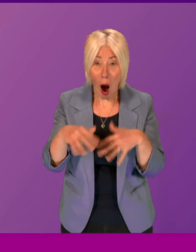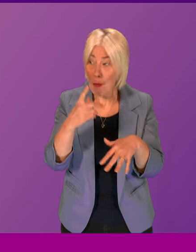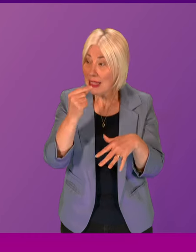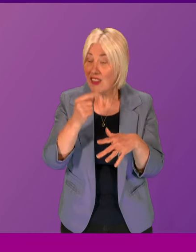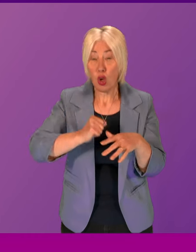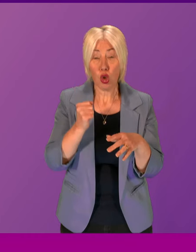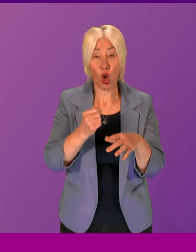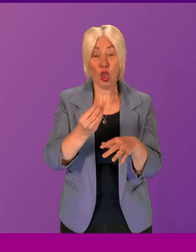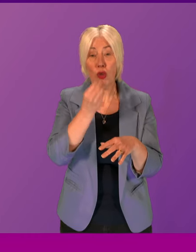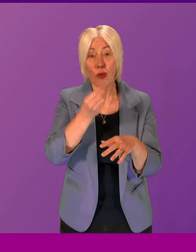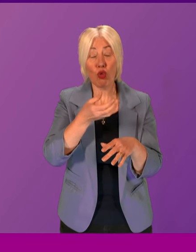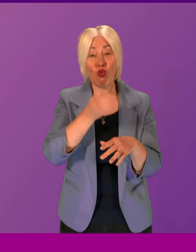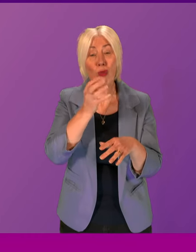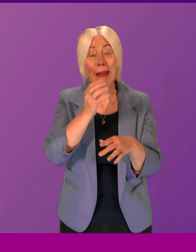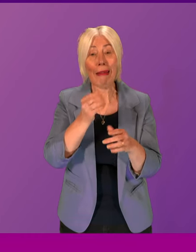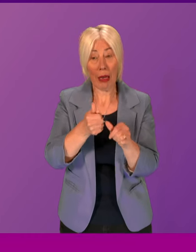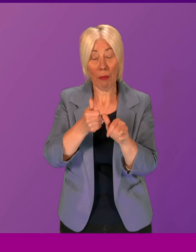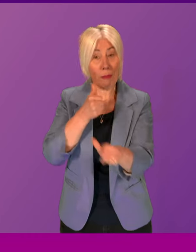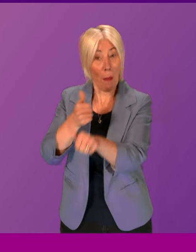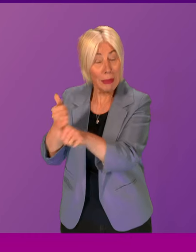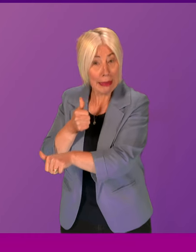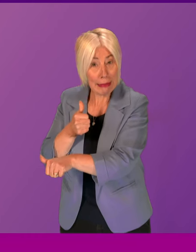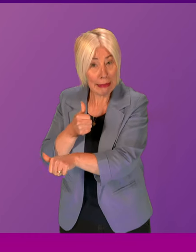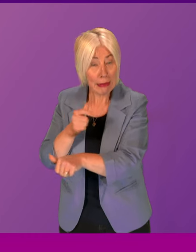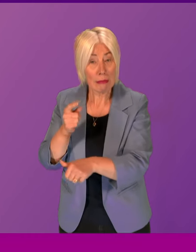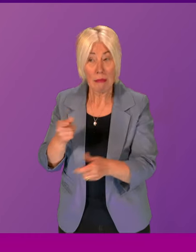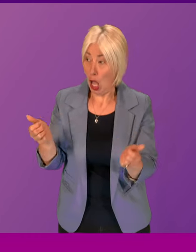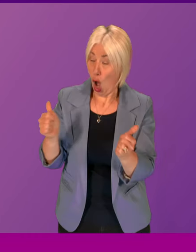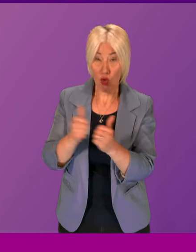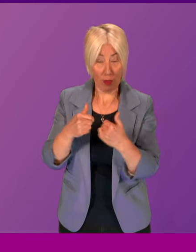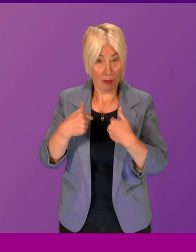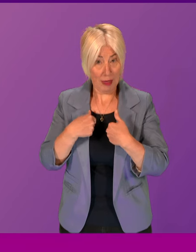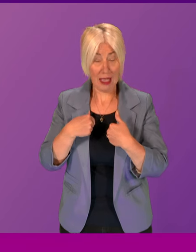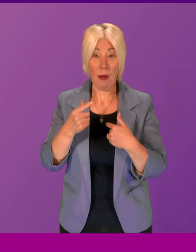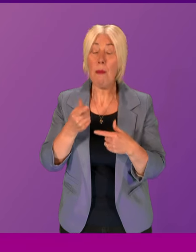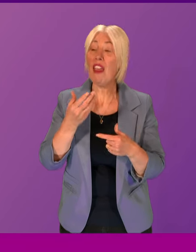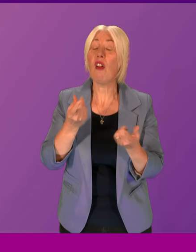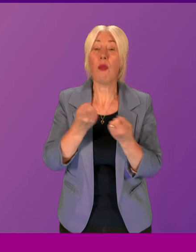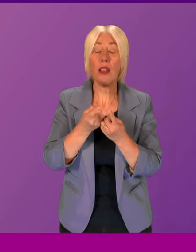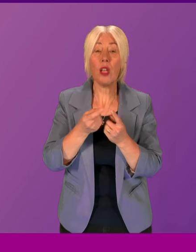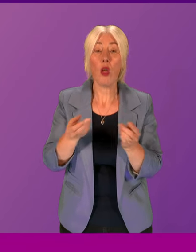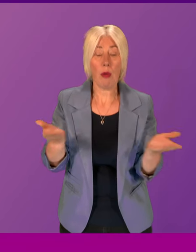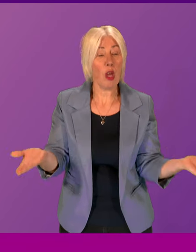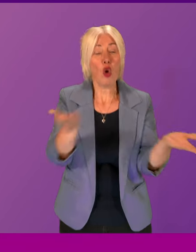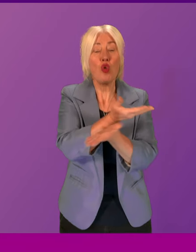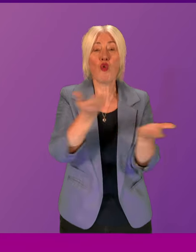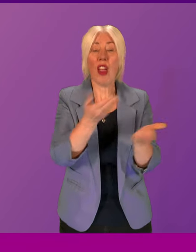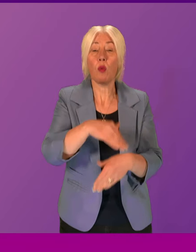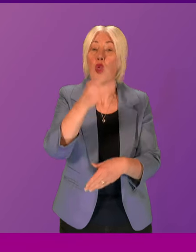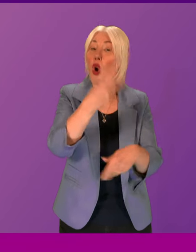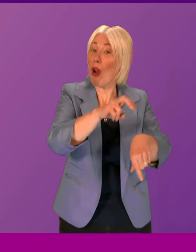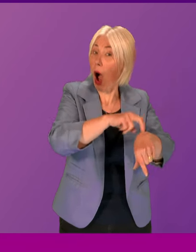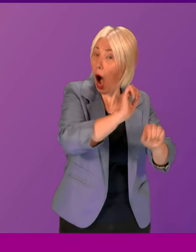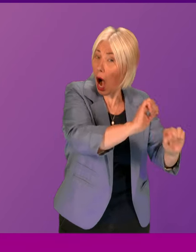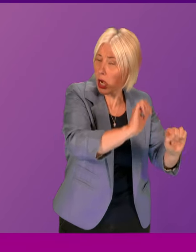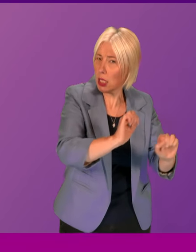many Scottish food and drink businesses. Would the First Minister also agree that while this might be needed for goods being traded with Northern Ireland, there is no